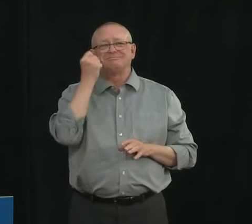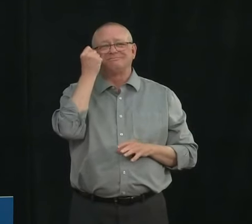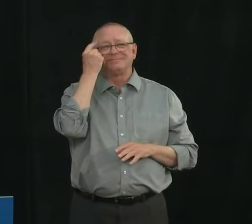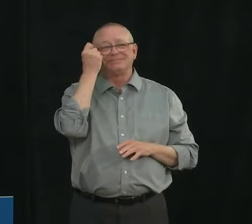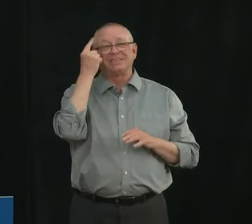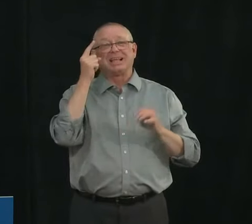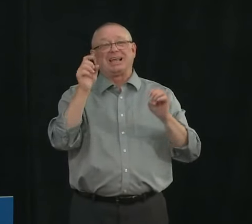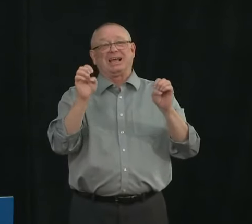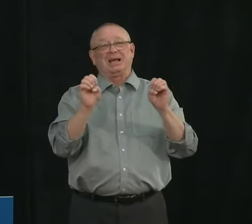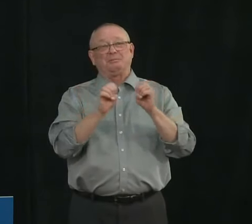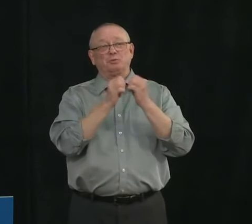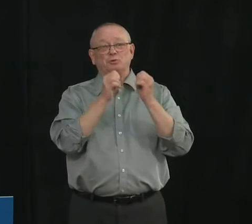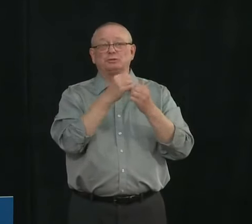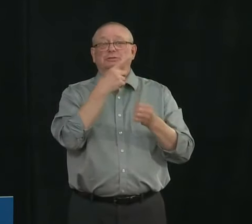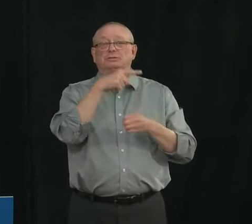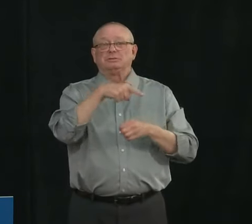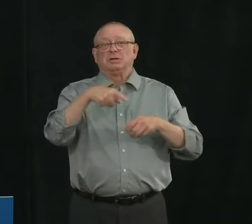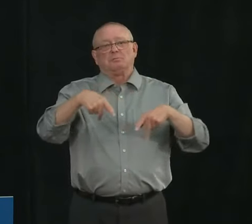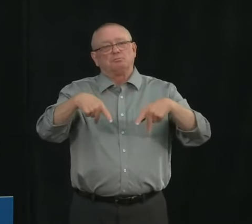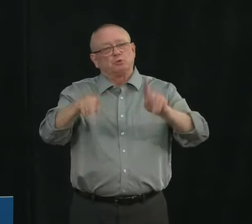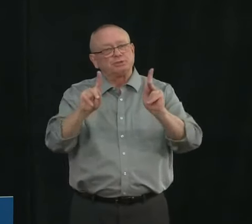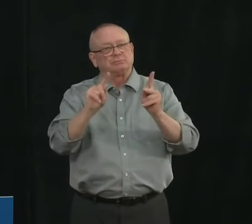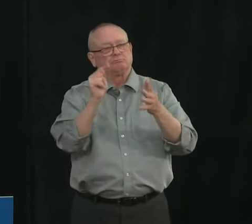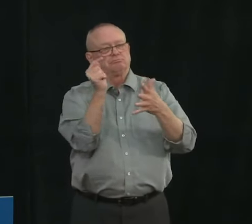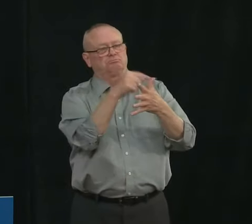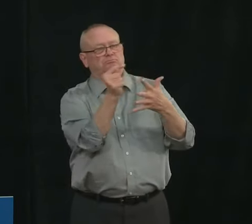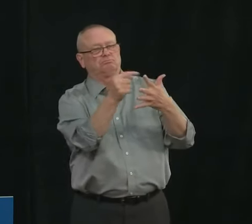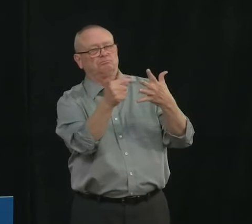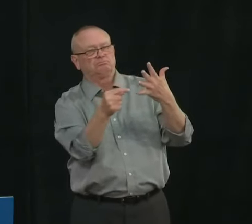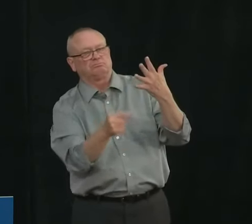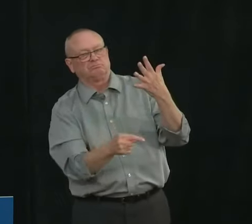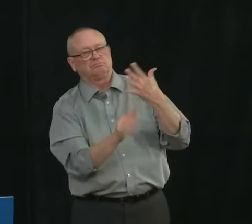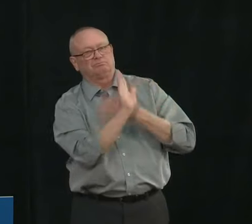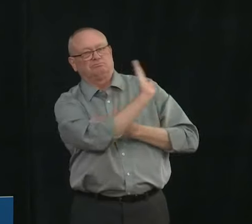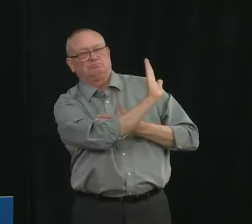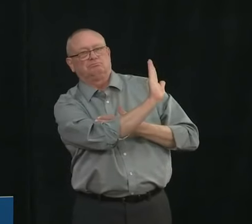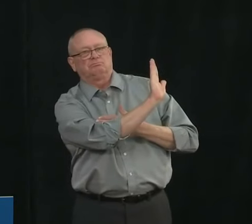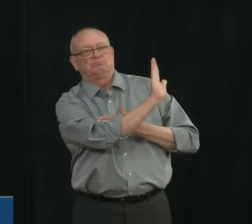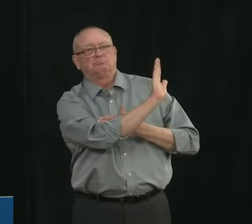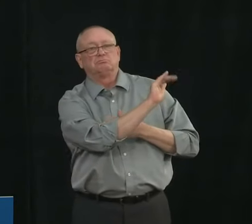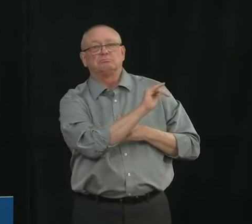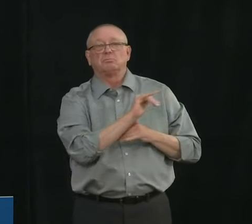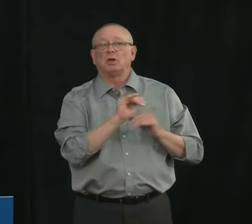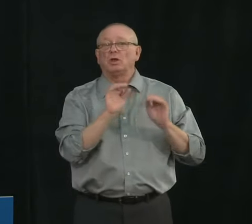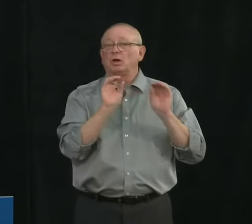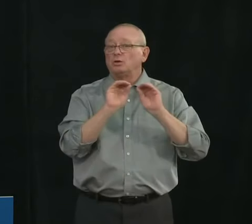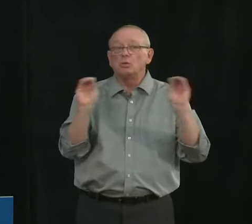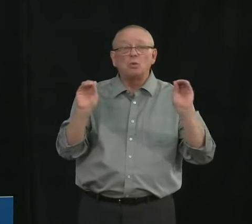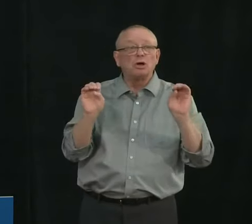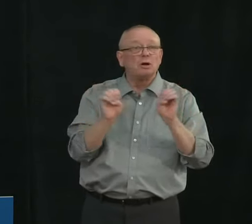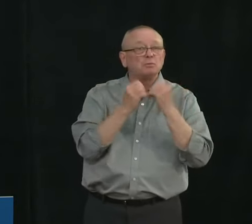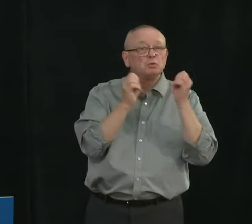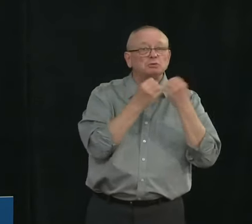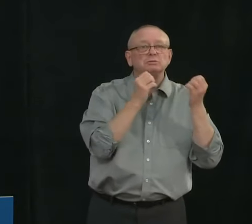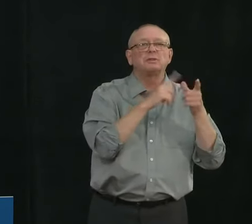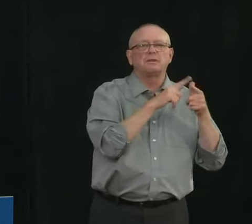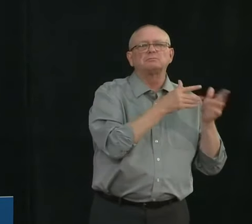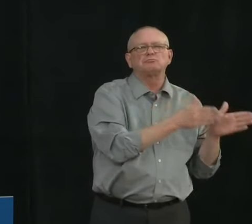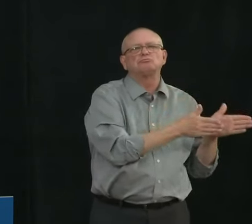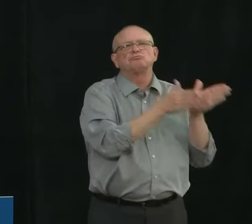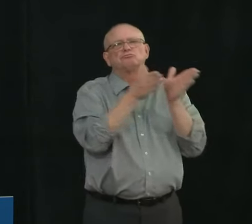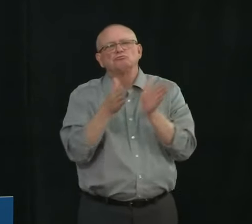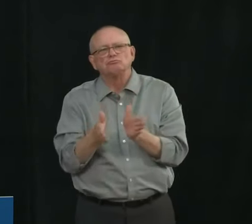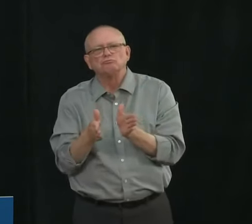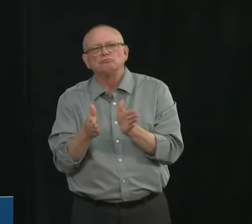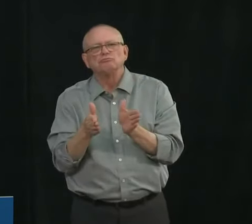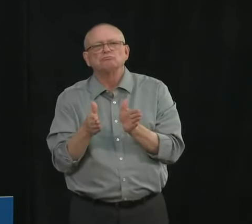and other tools that we can use outside of that declaration. So whether or not that public health emergency is maintained